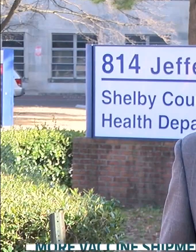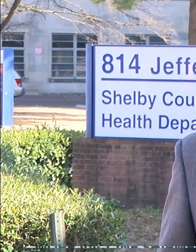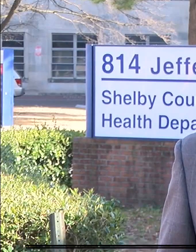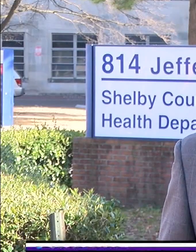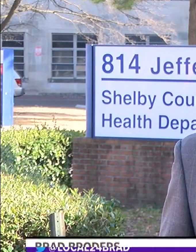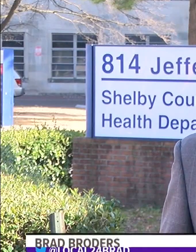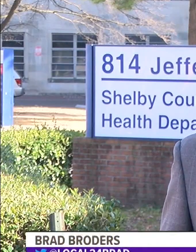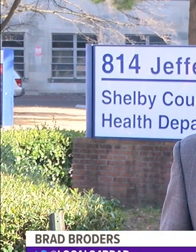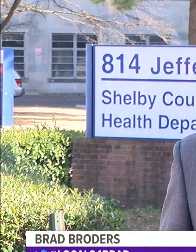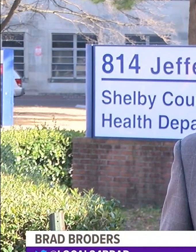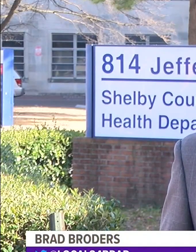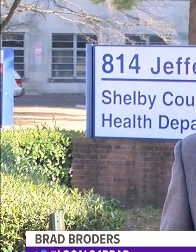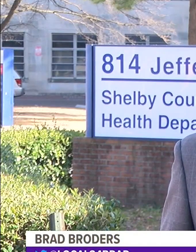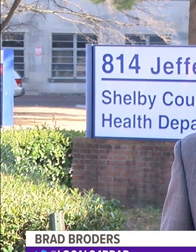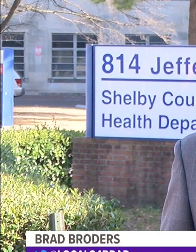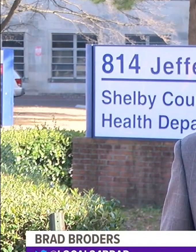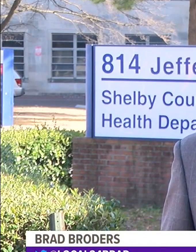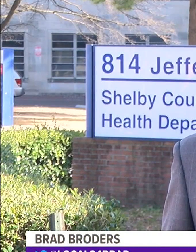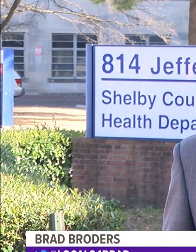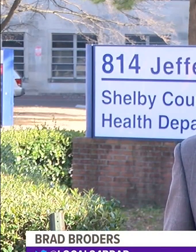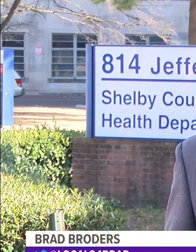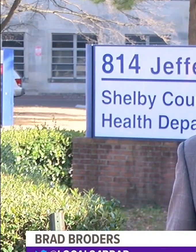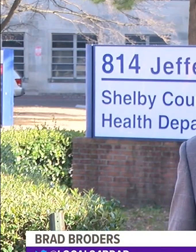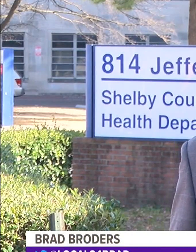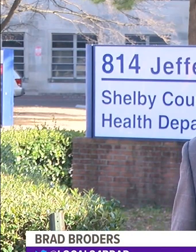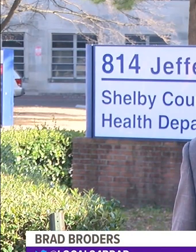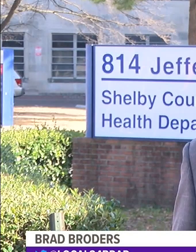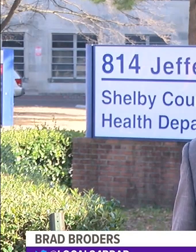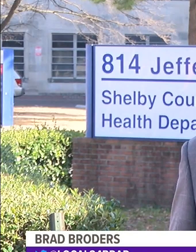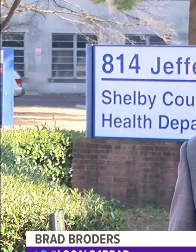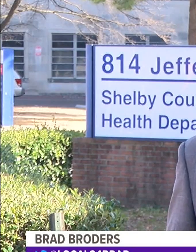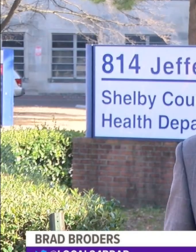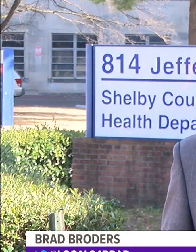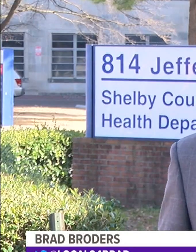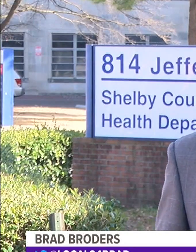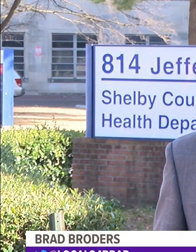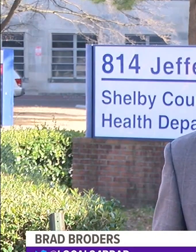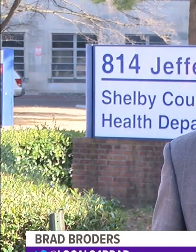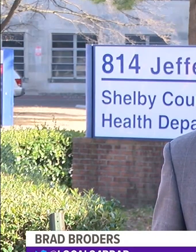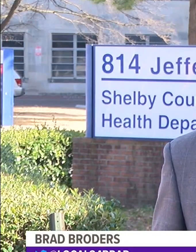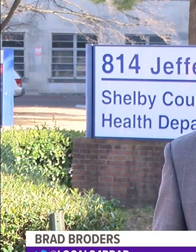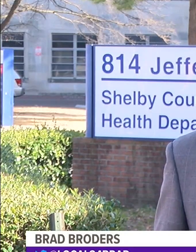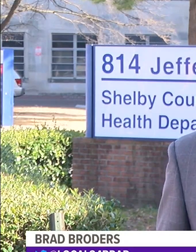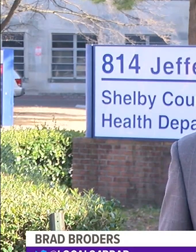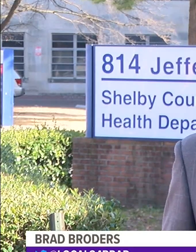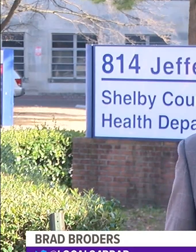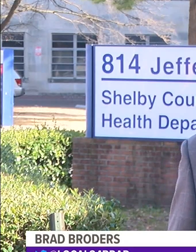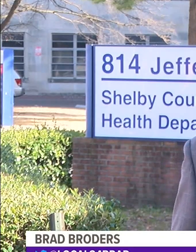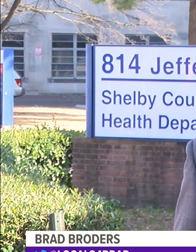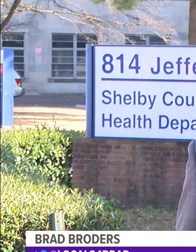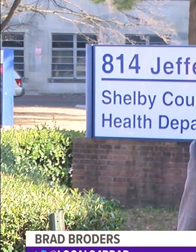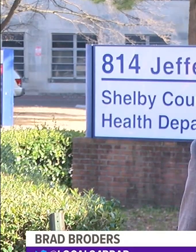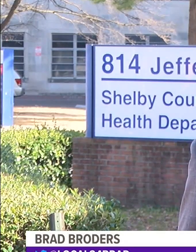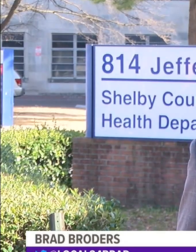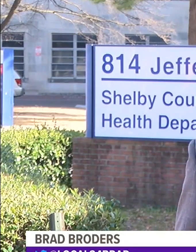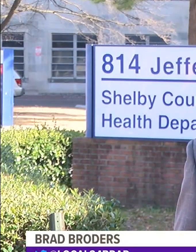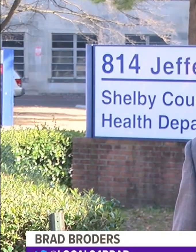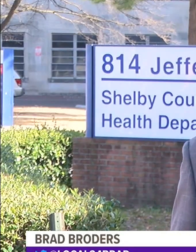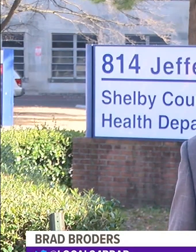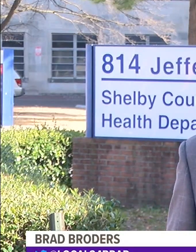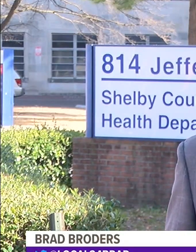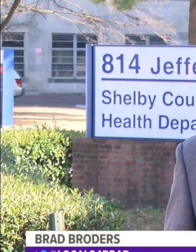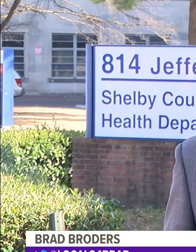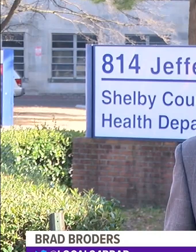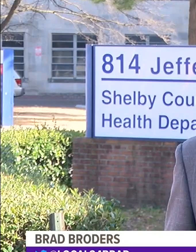leaders are keeping a running list of those eligible for the COVID-19 vaccine to come in on short notice if any appointment slots open